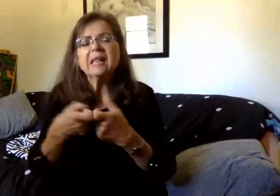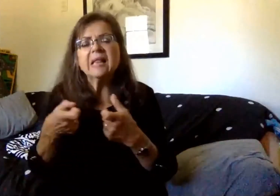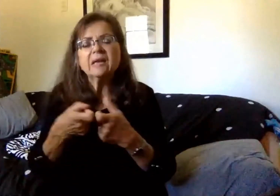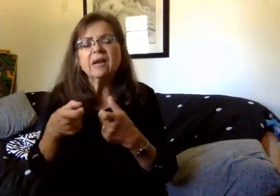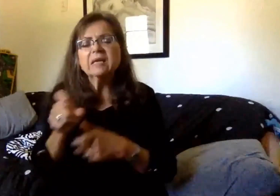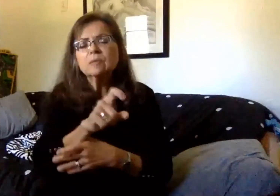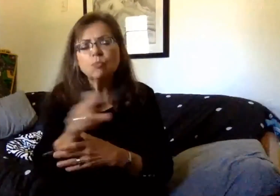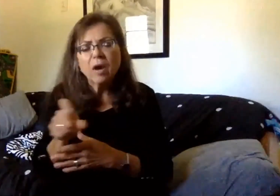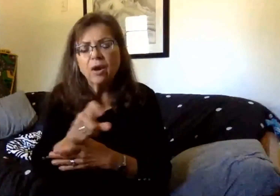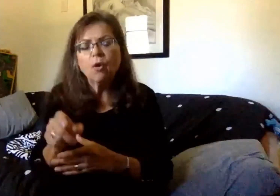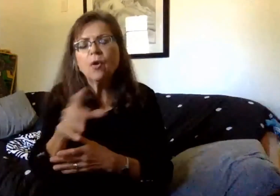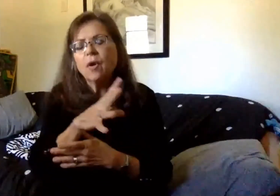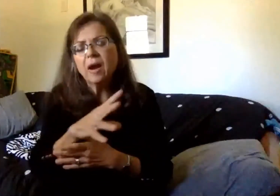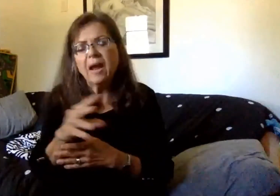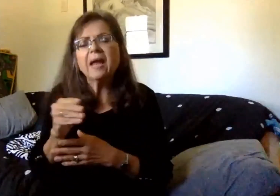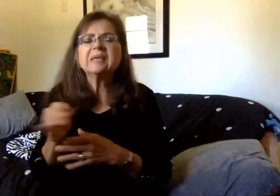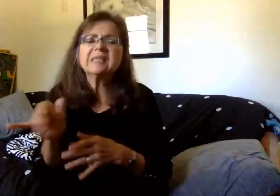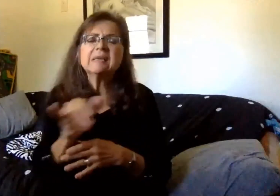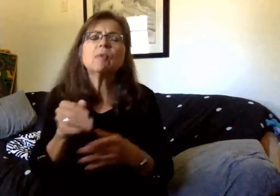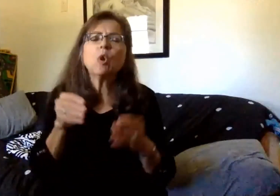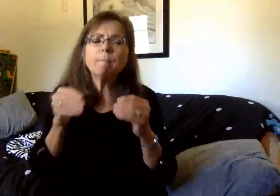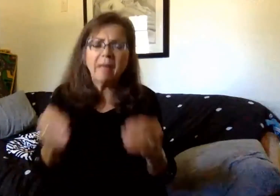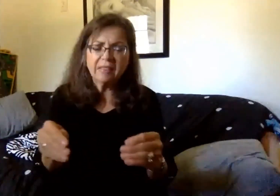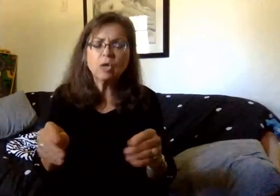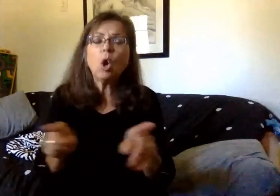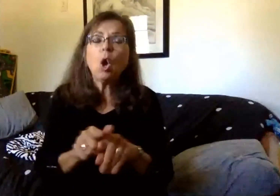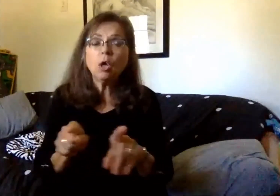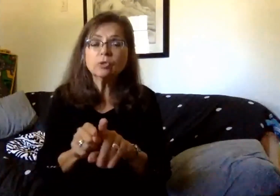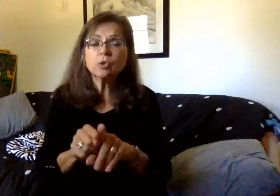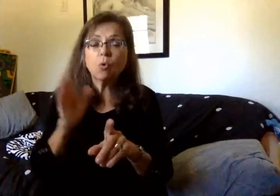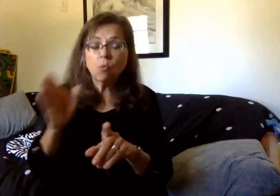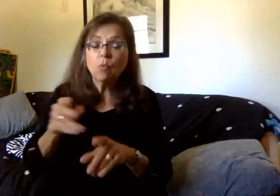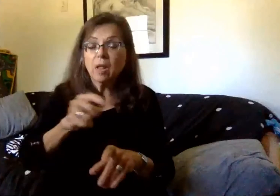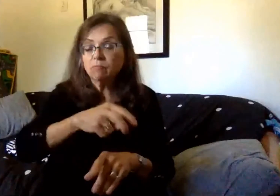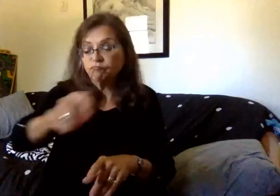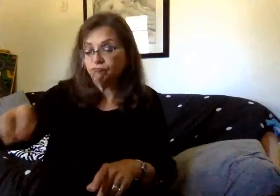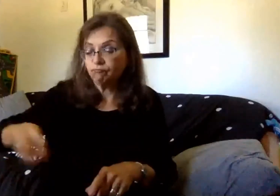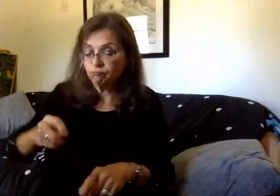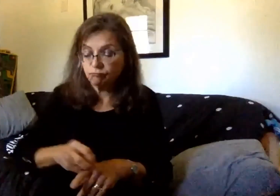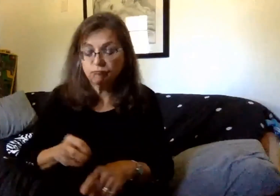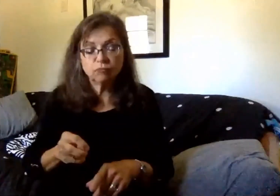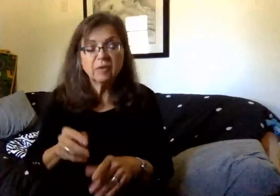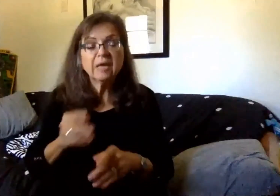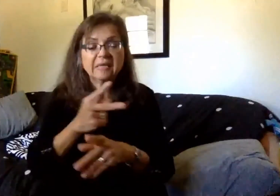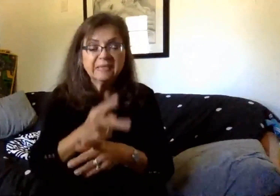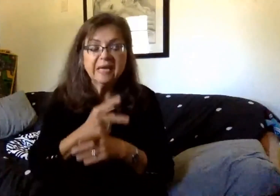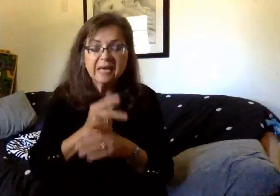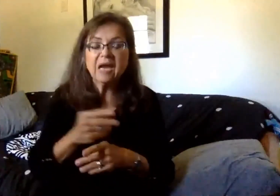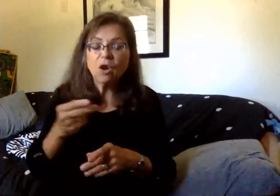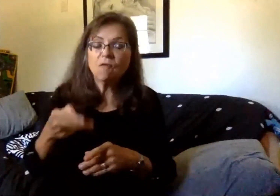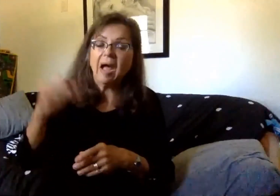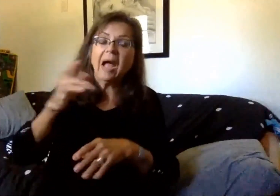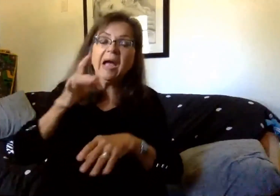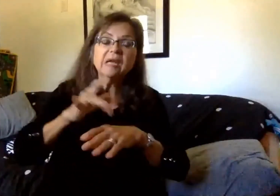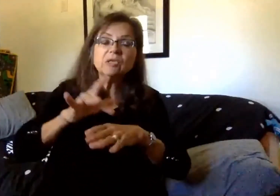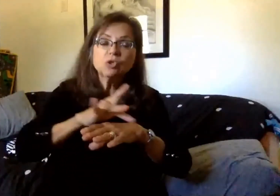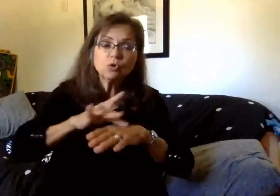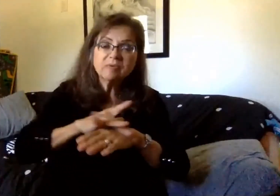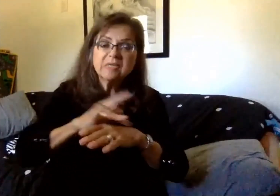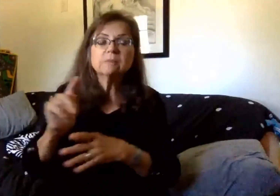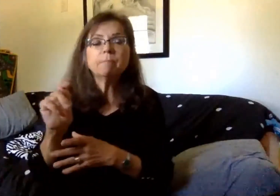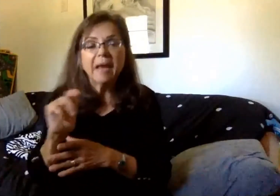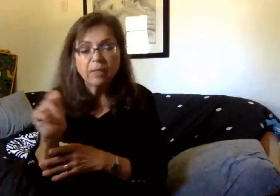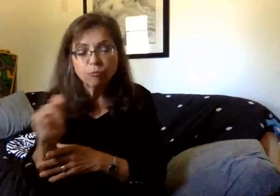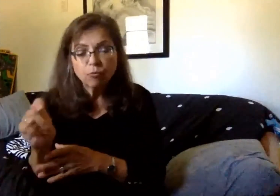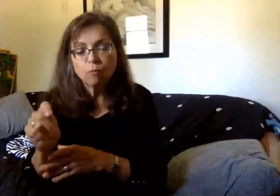method. Cleaning staff will also circulate through the building cleaning, high-touch surfaces and restrooms periodically through the day and